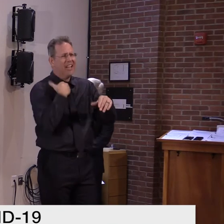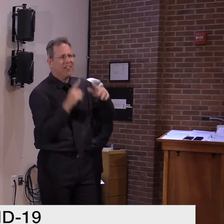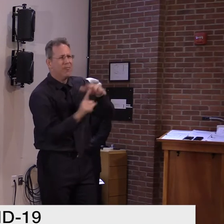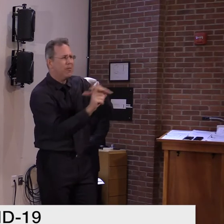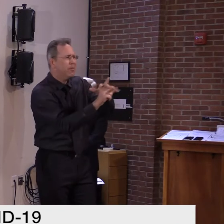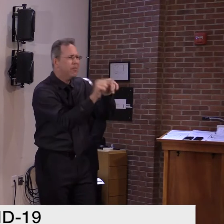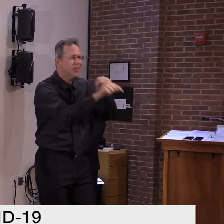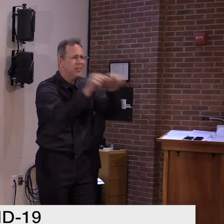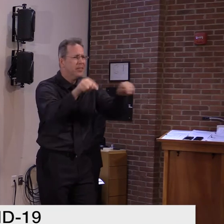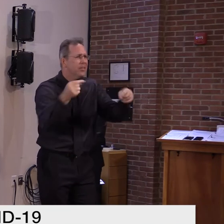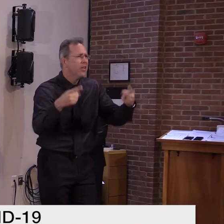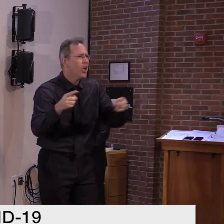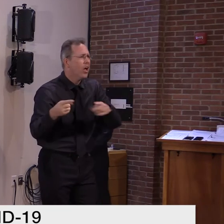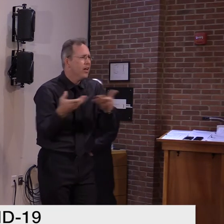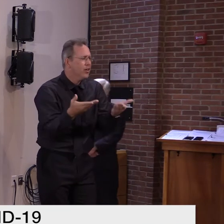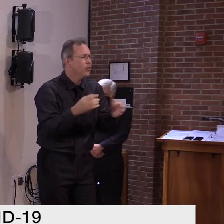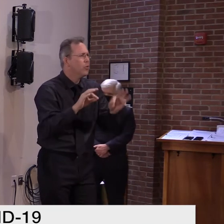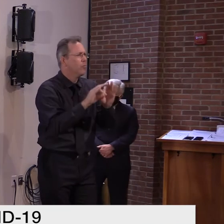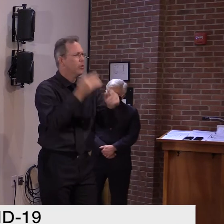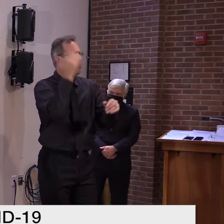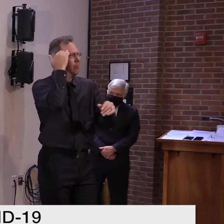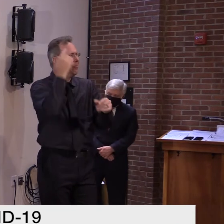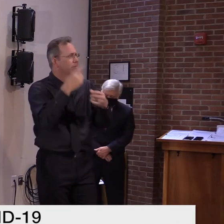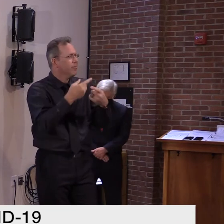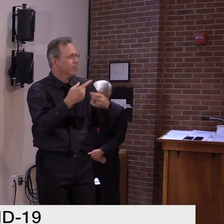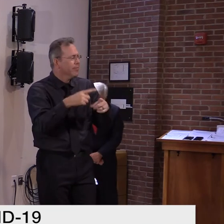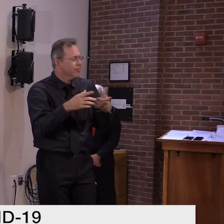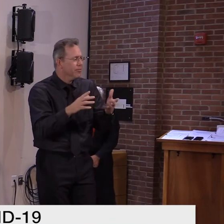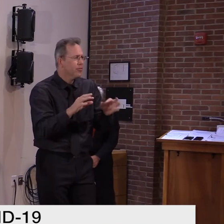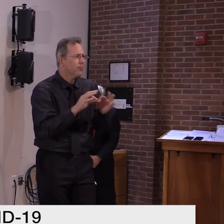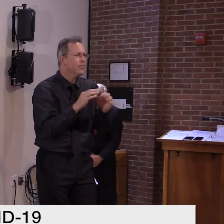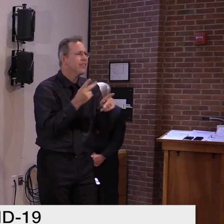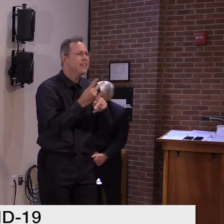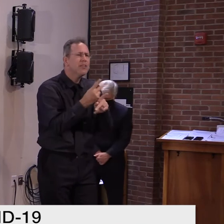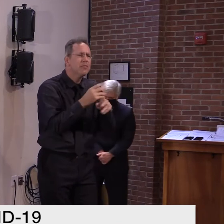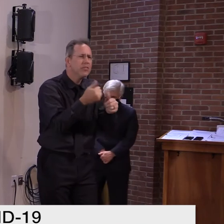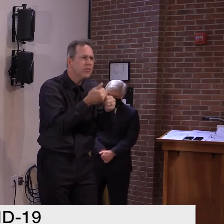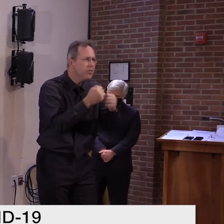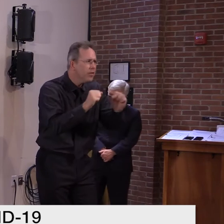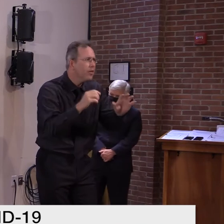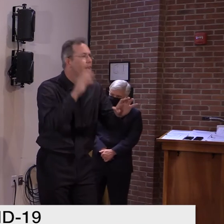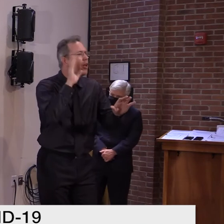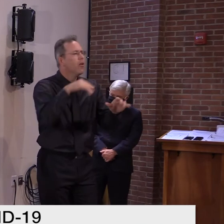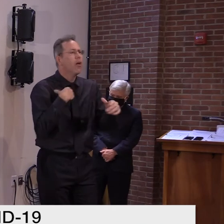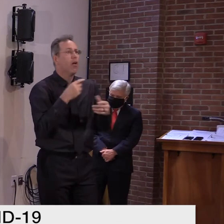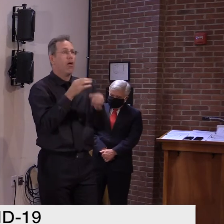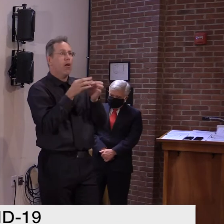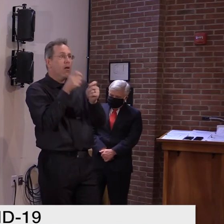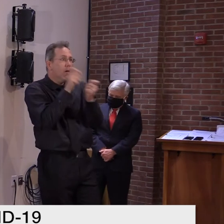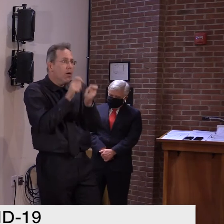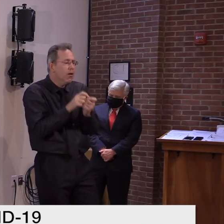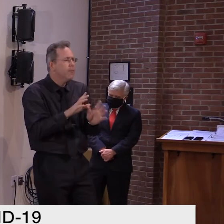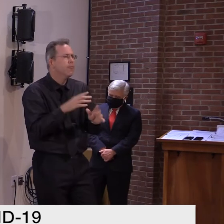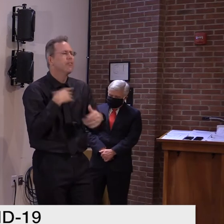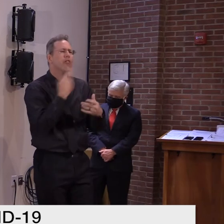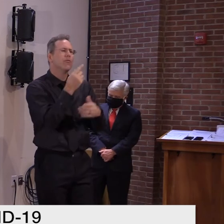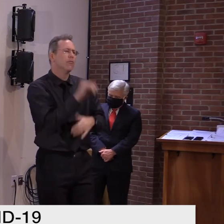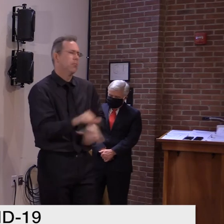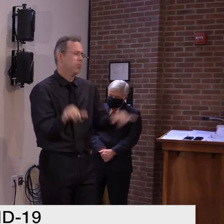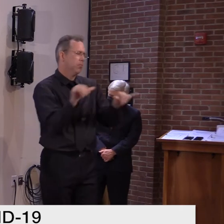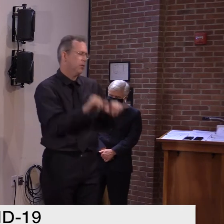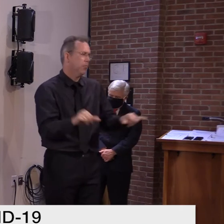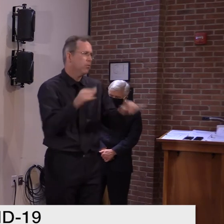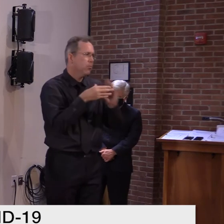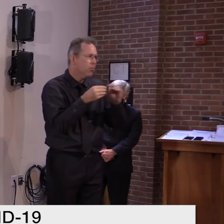Response Team has been doing everything it always does in such situations. And, uh, we always check with these